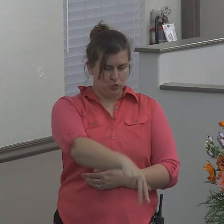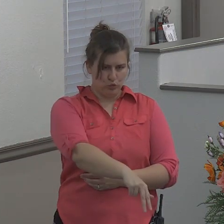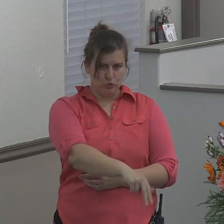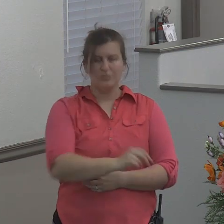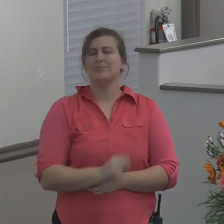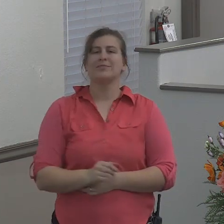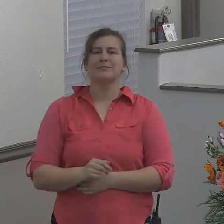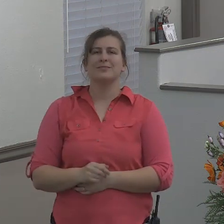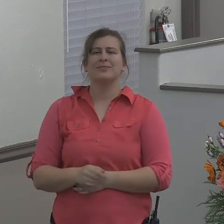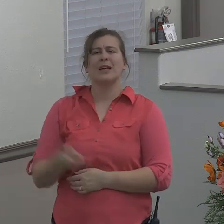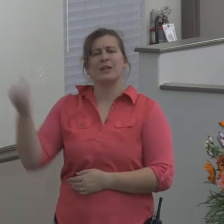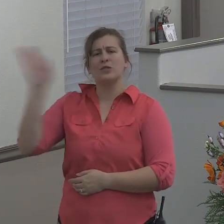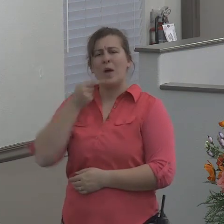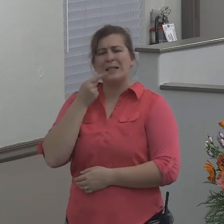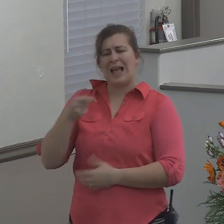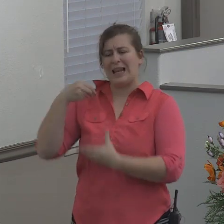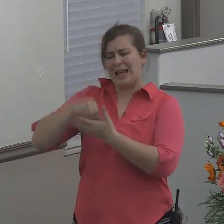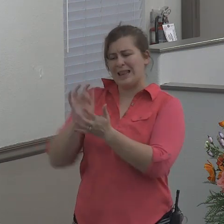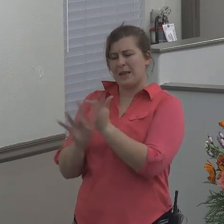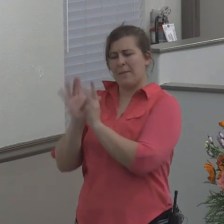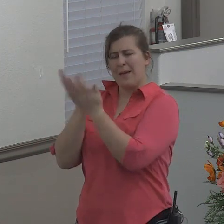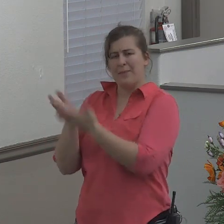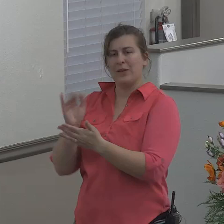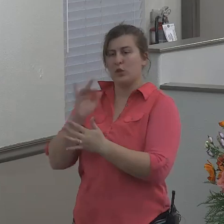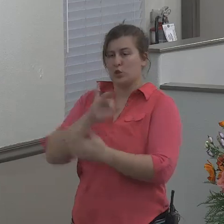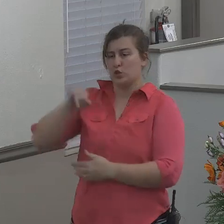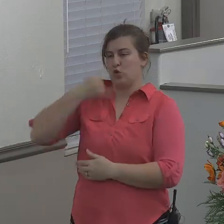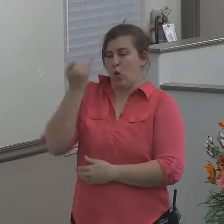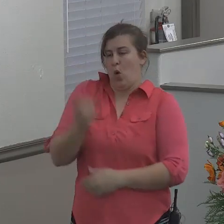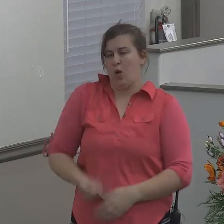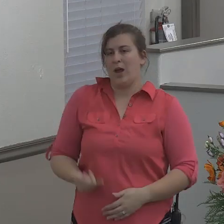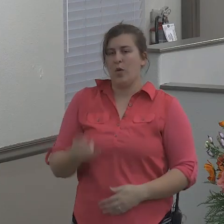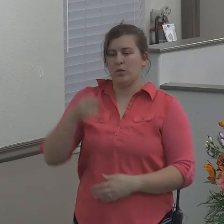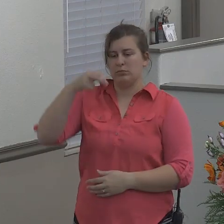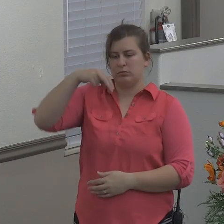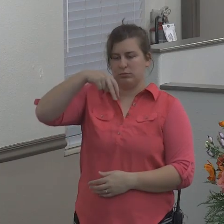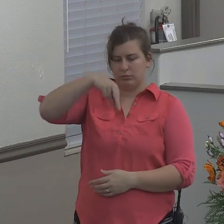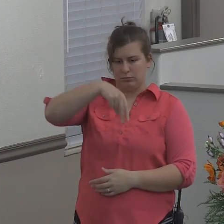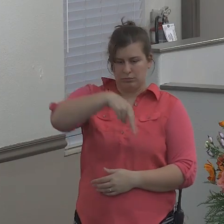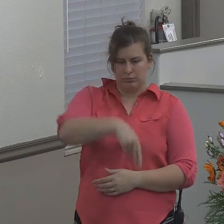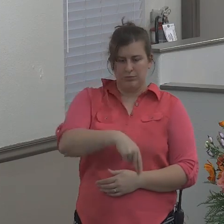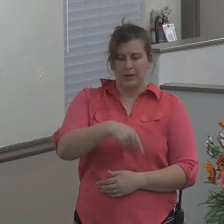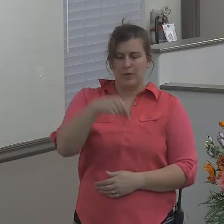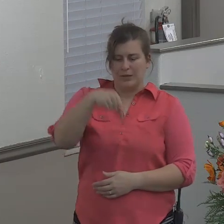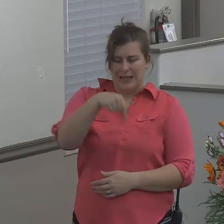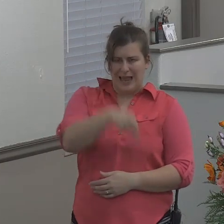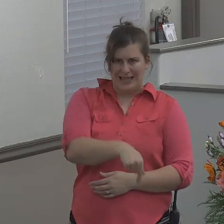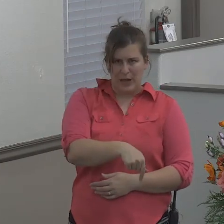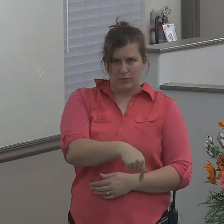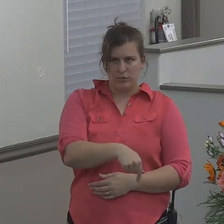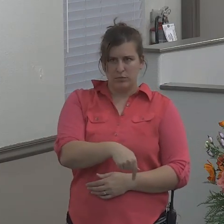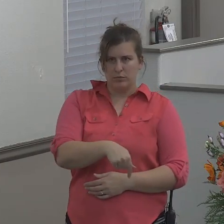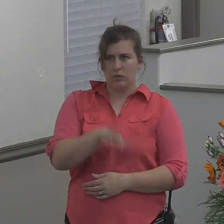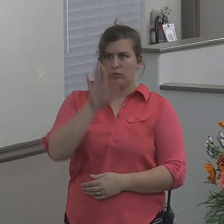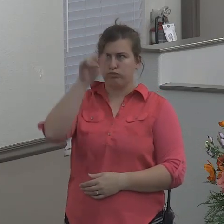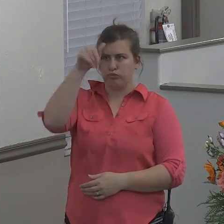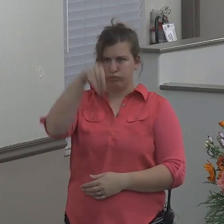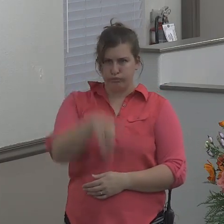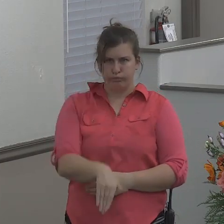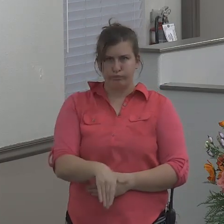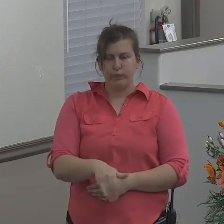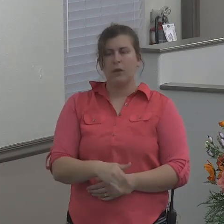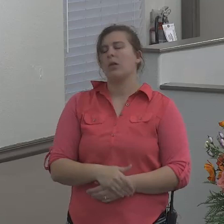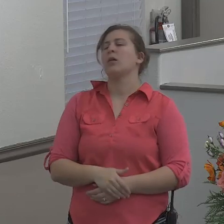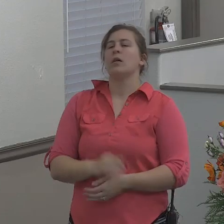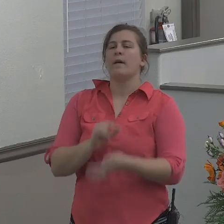says in his word that Jonah went down three times. In Jonah chapter one verse three, you guys can turn back